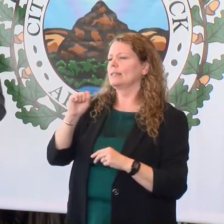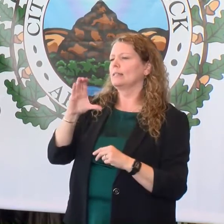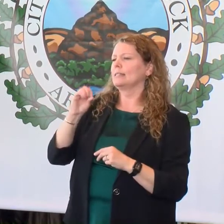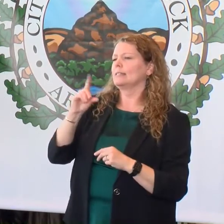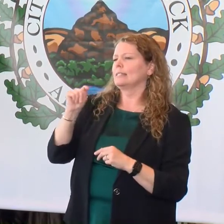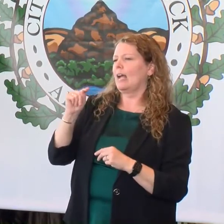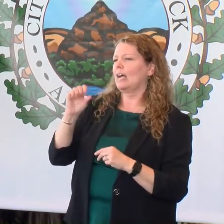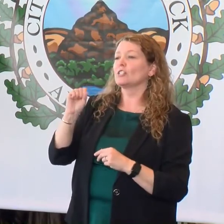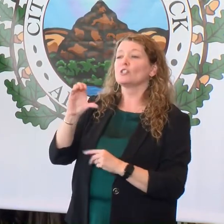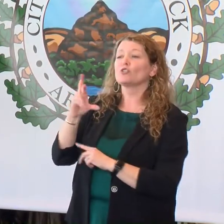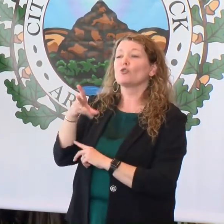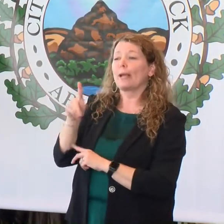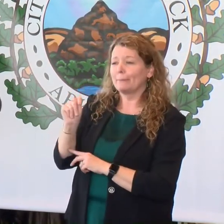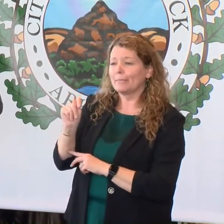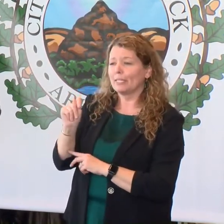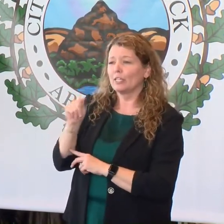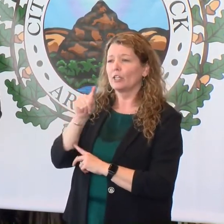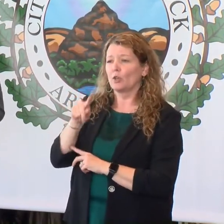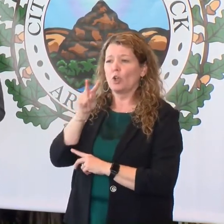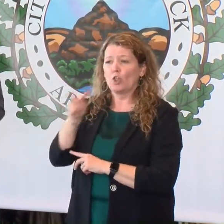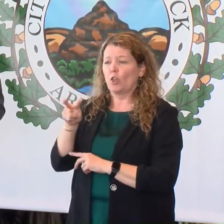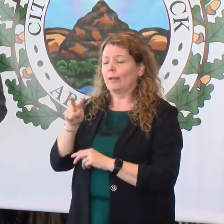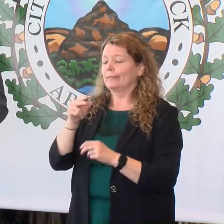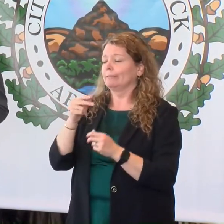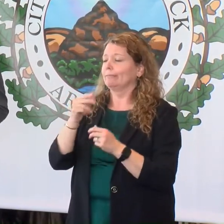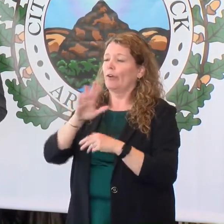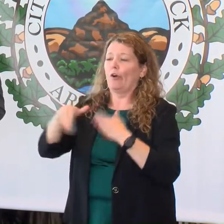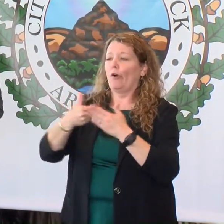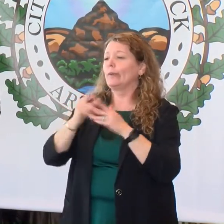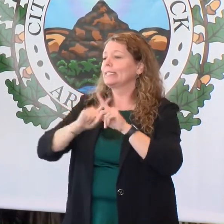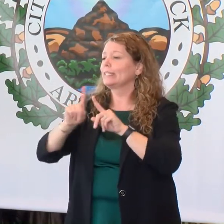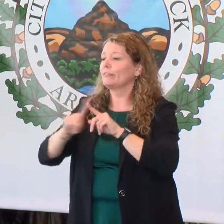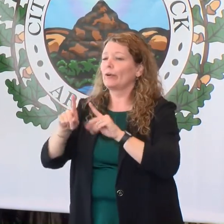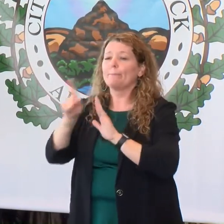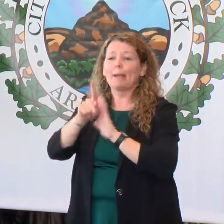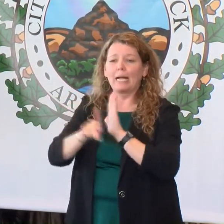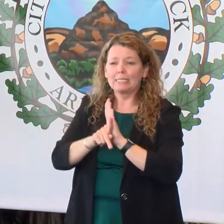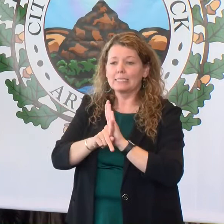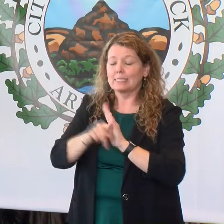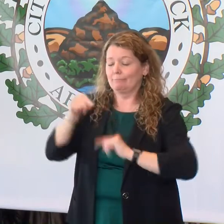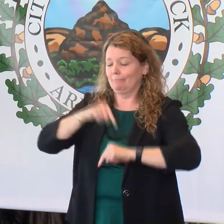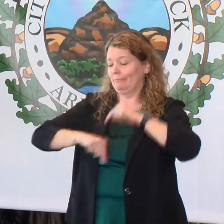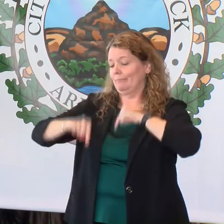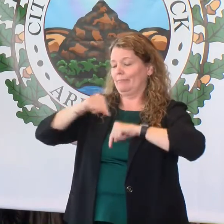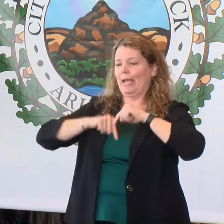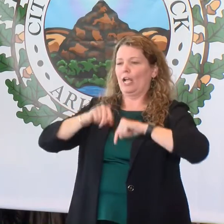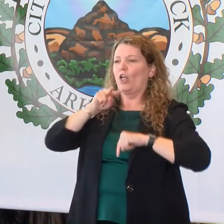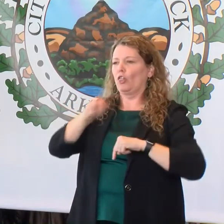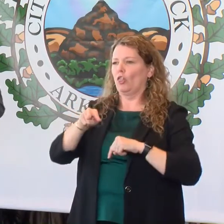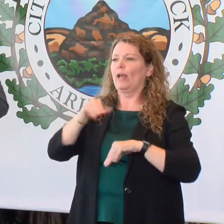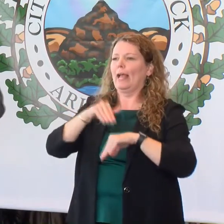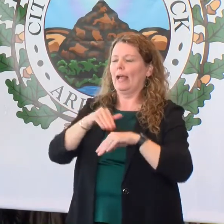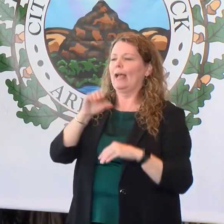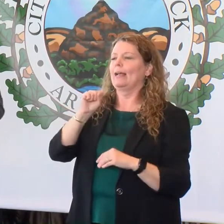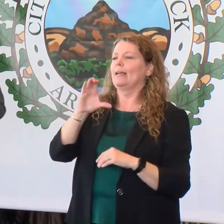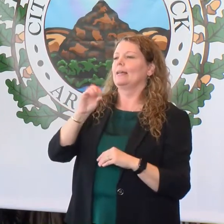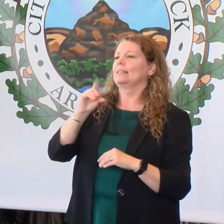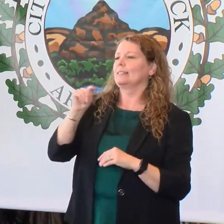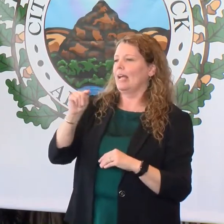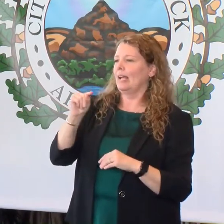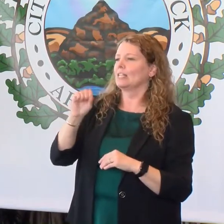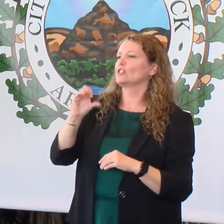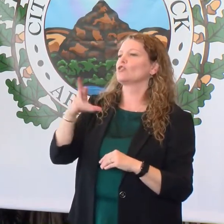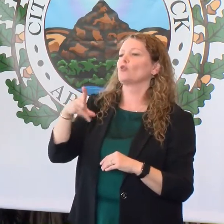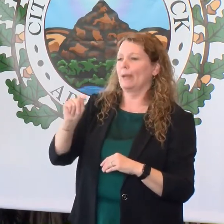tenants, and if you look at any public policy that we've pursued and achieved, it can all go back to our Scott Script. We literally are